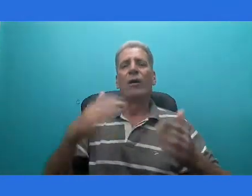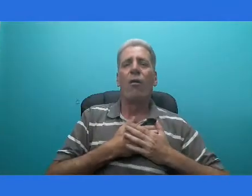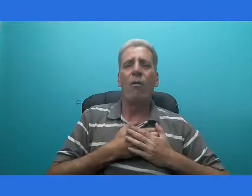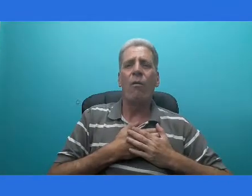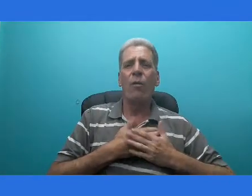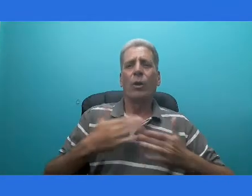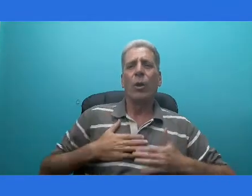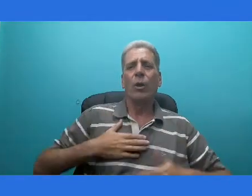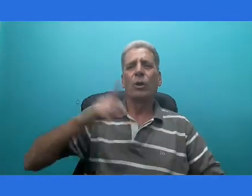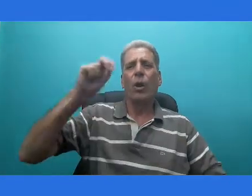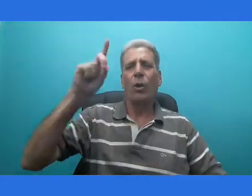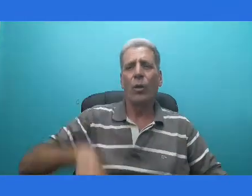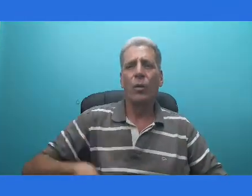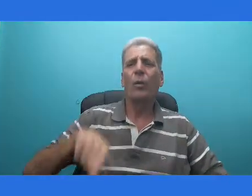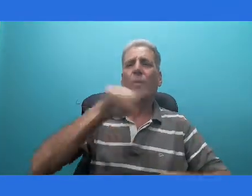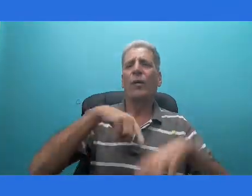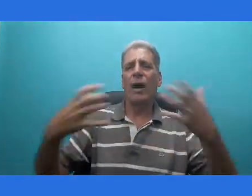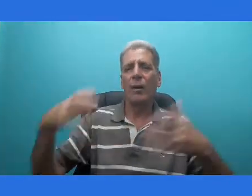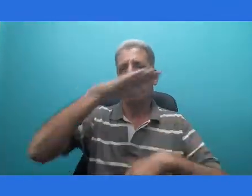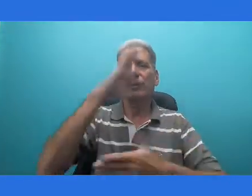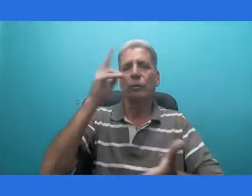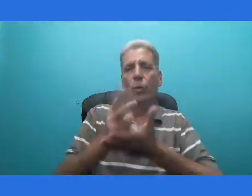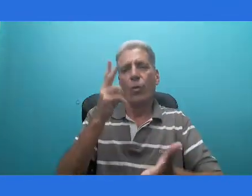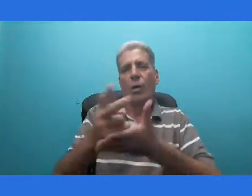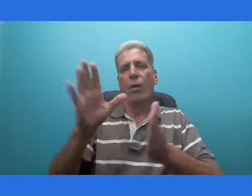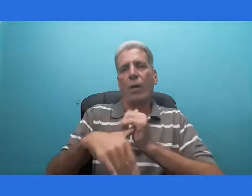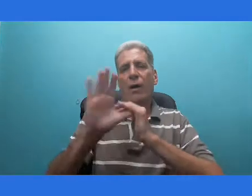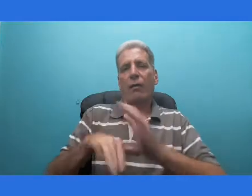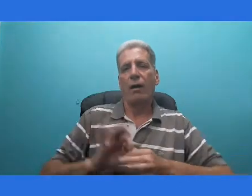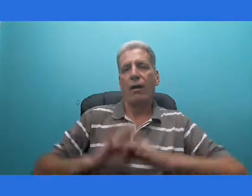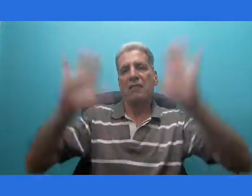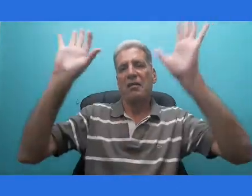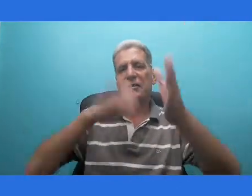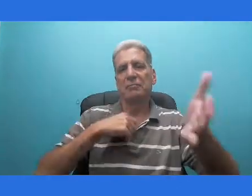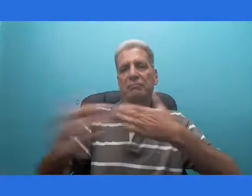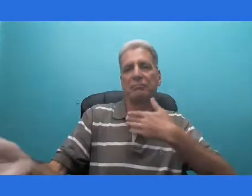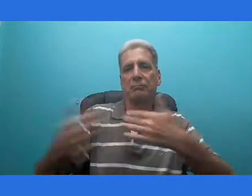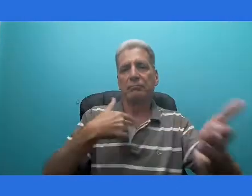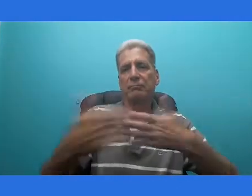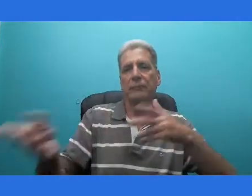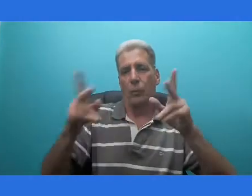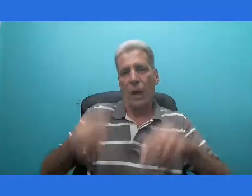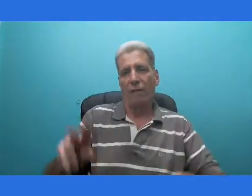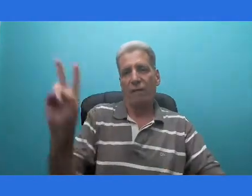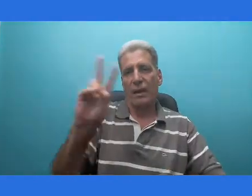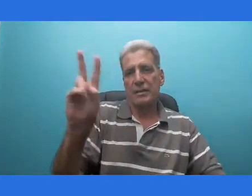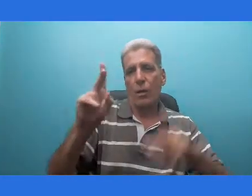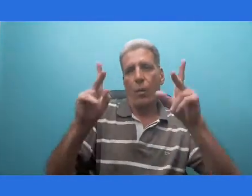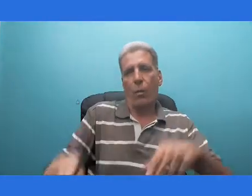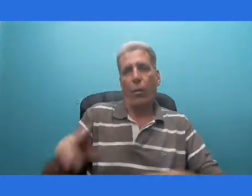If fond to a destination, I'm going to how find machine. If